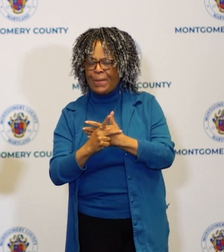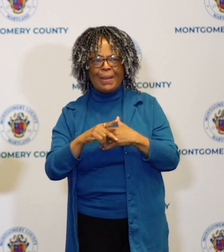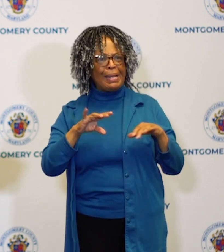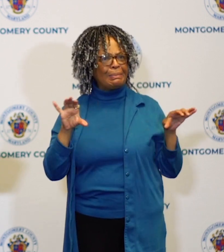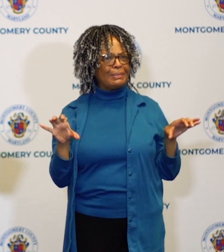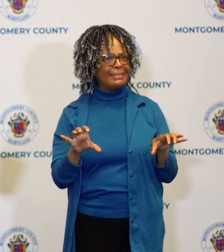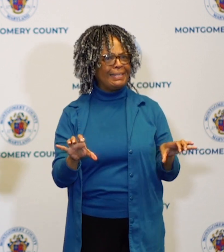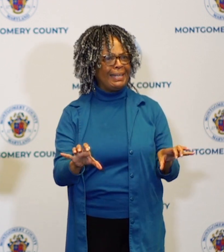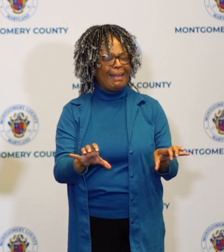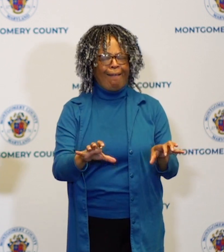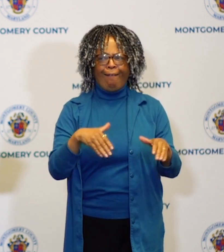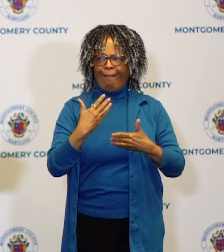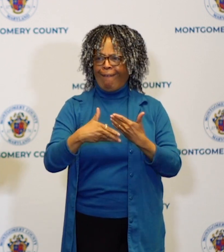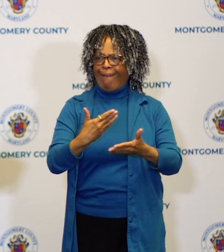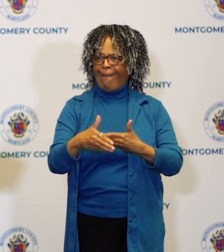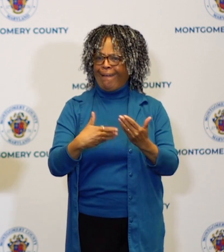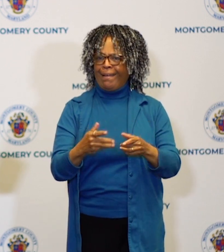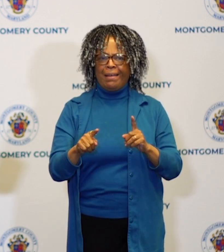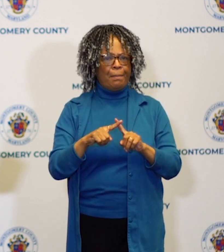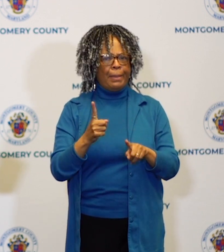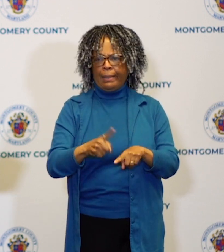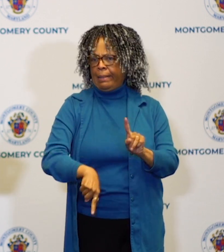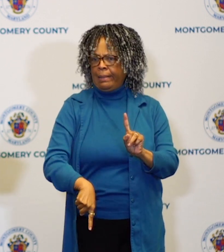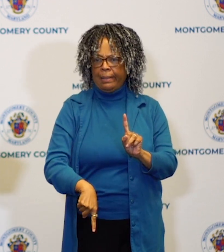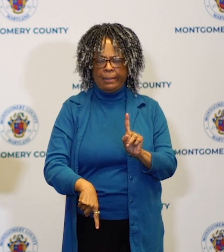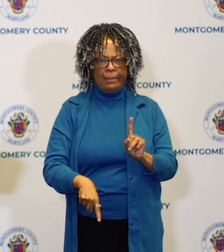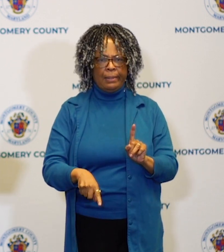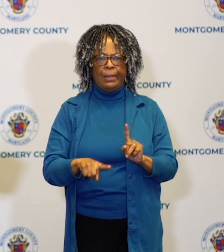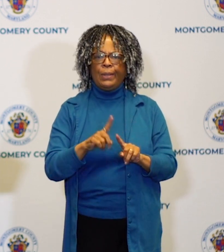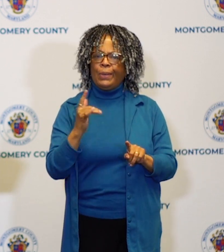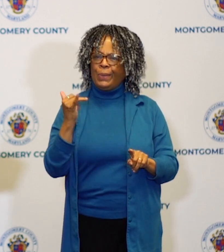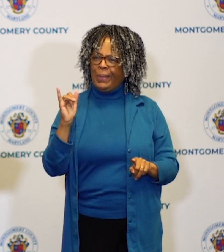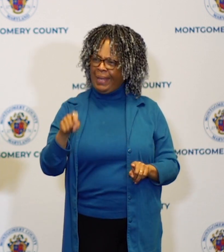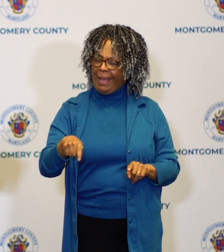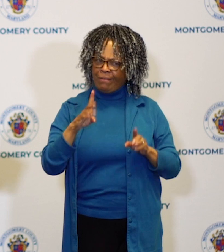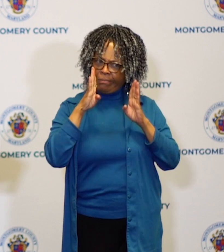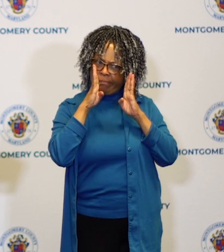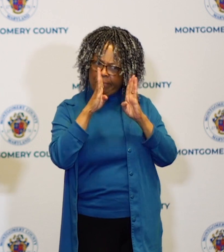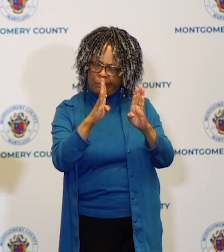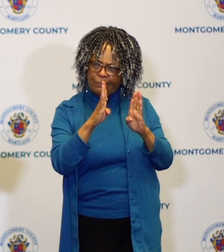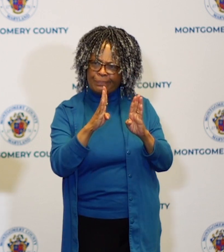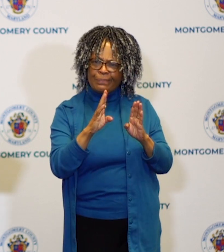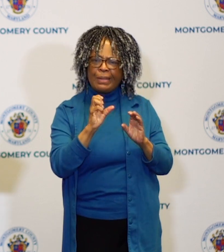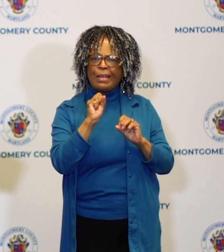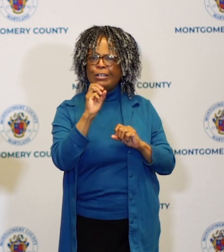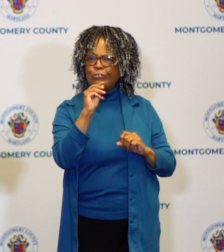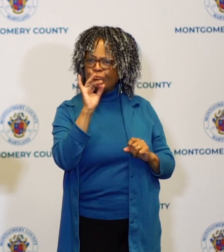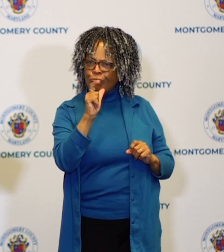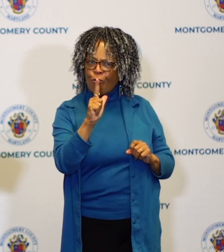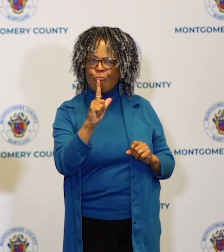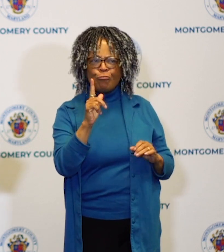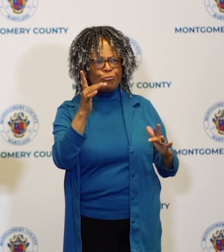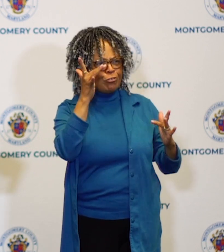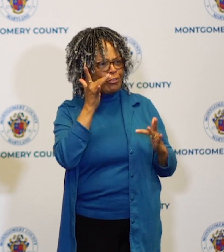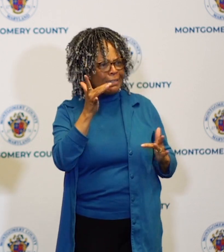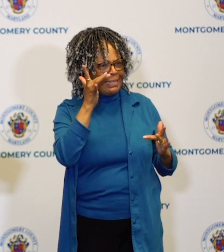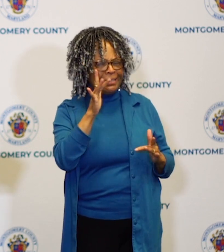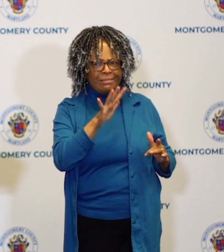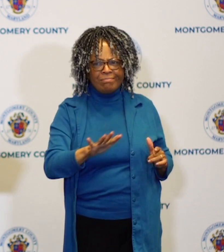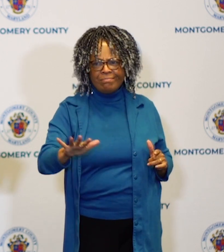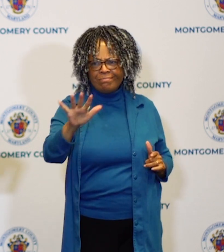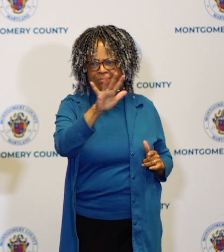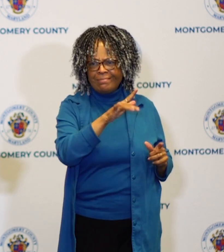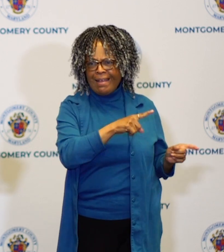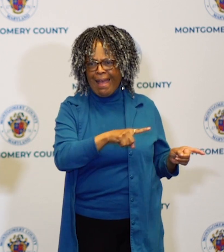civilized so we could just deal with the social ills of poverty and that would be nice if that's all we had to deal with